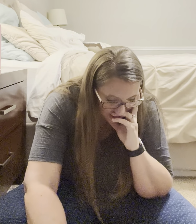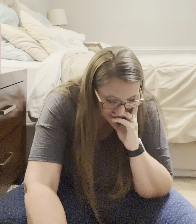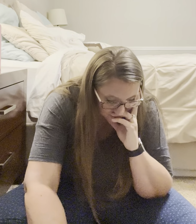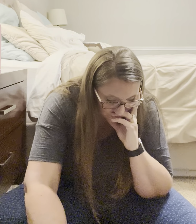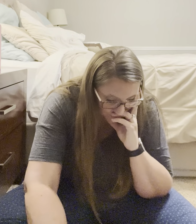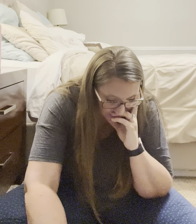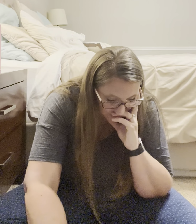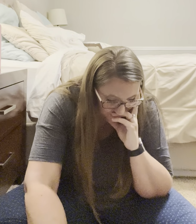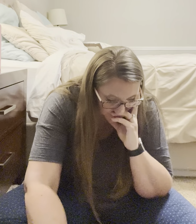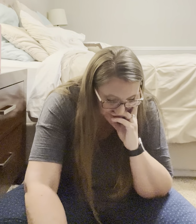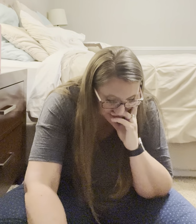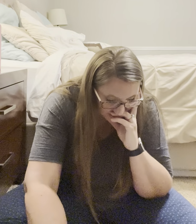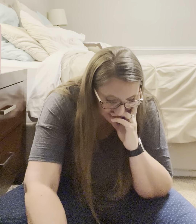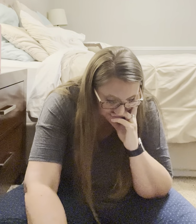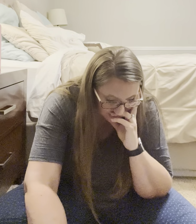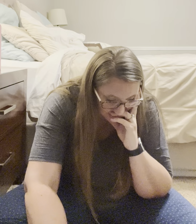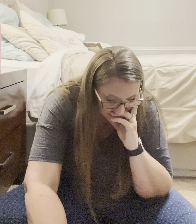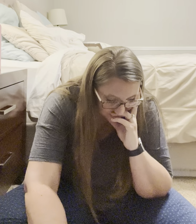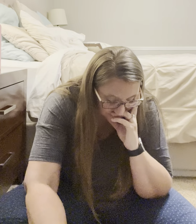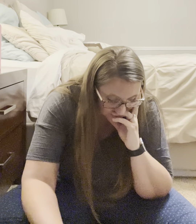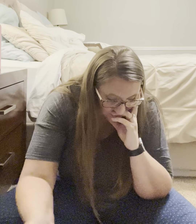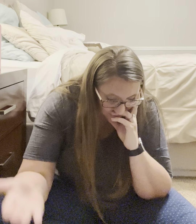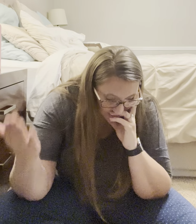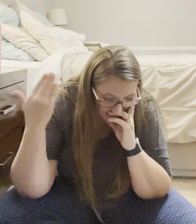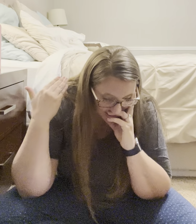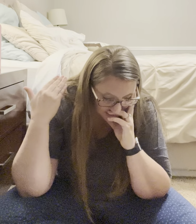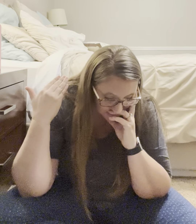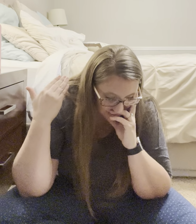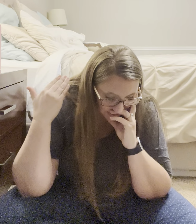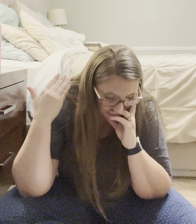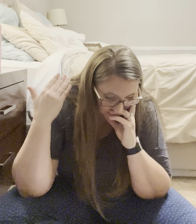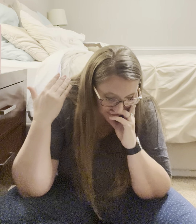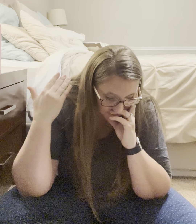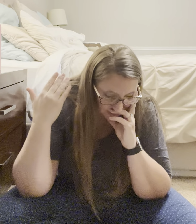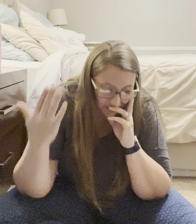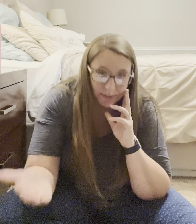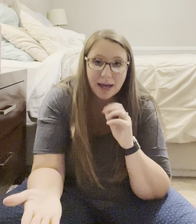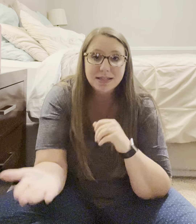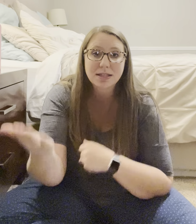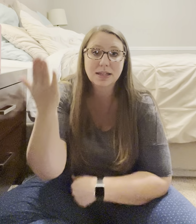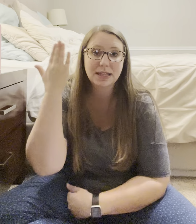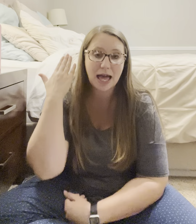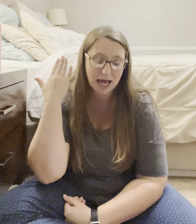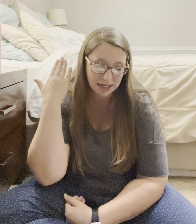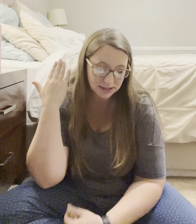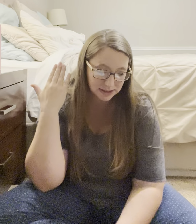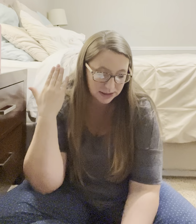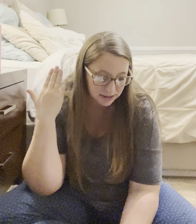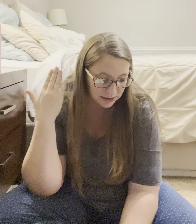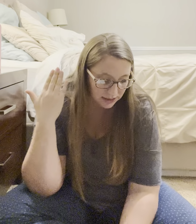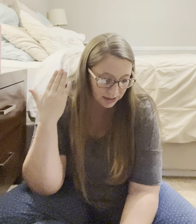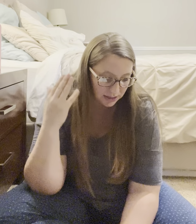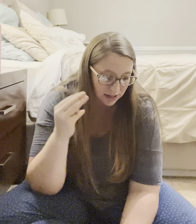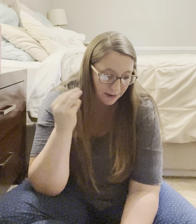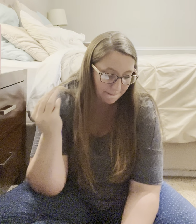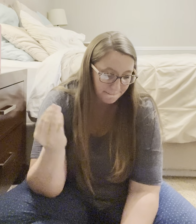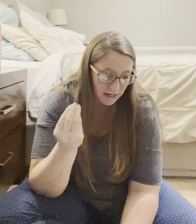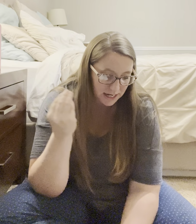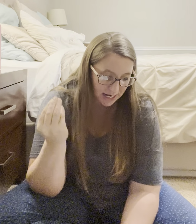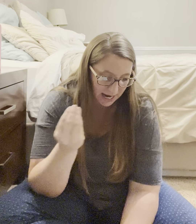Ask what person did last Monday. So, last. So, in the past. Last. Monday.